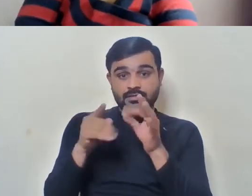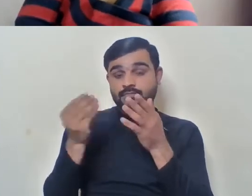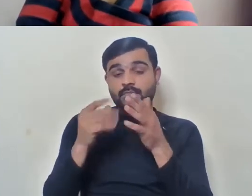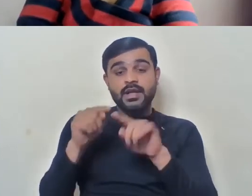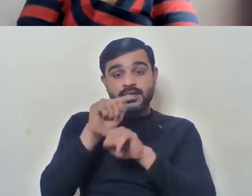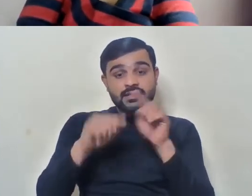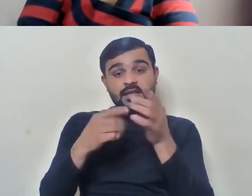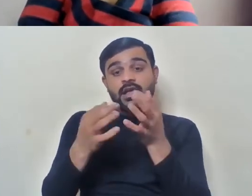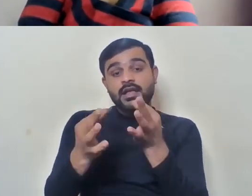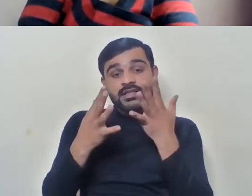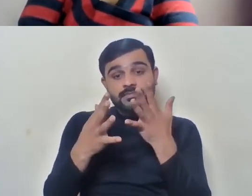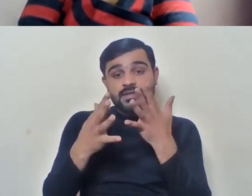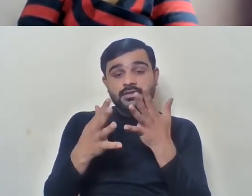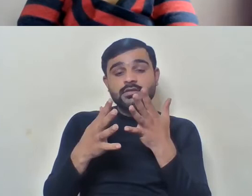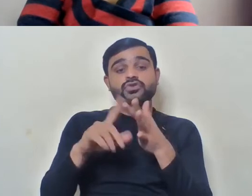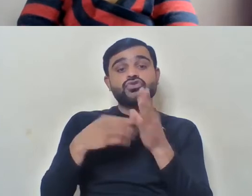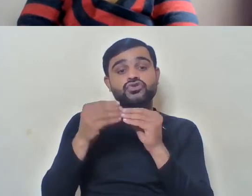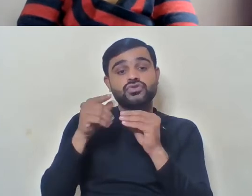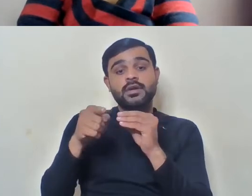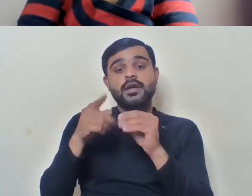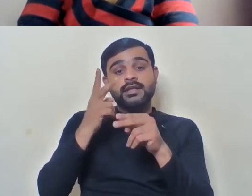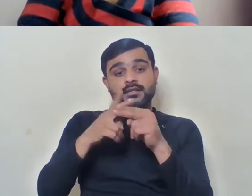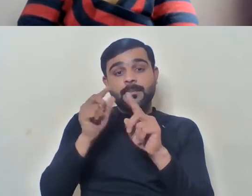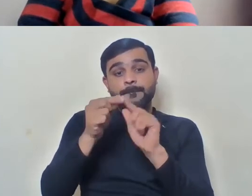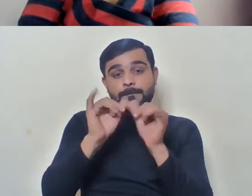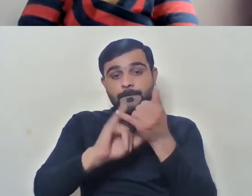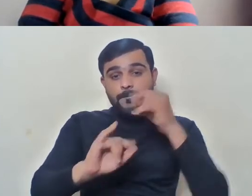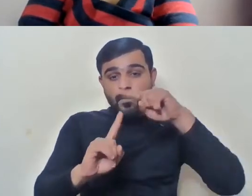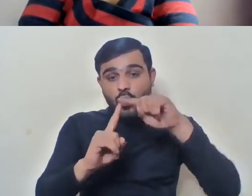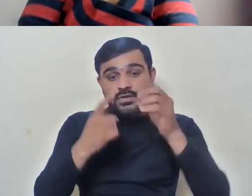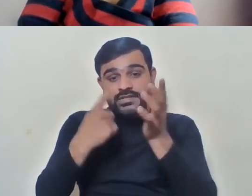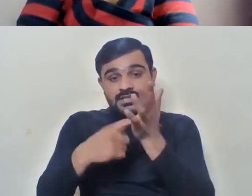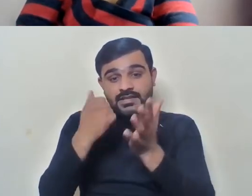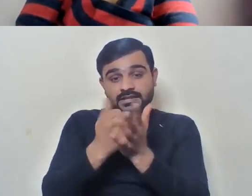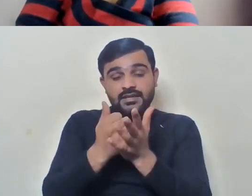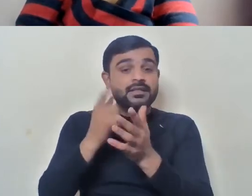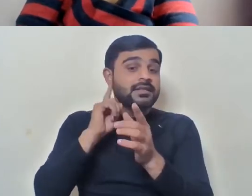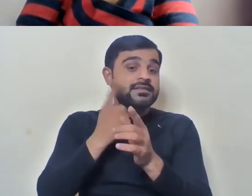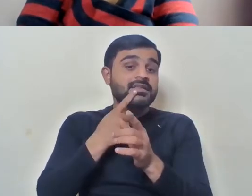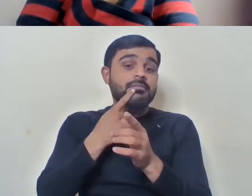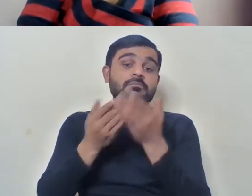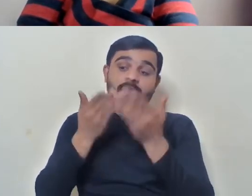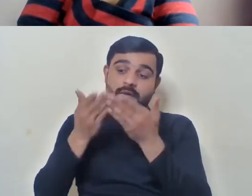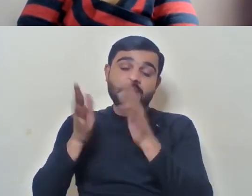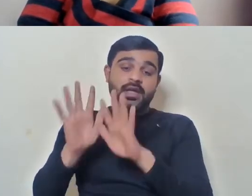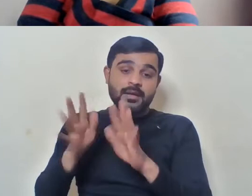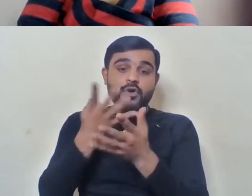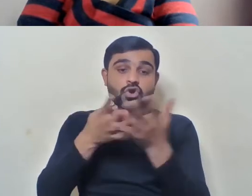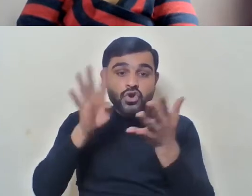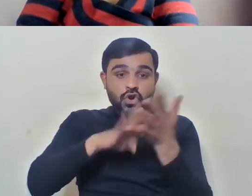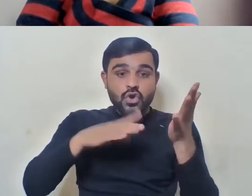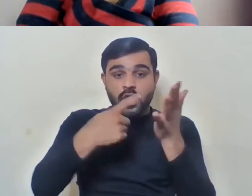posts reserved for hearing impaired persons in the roadster.